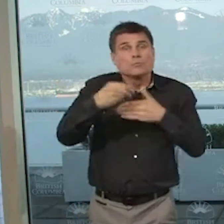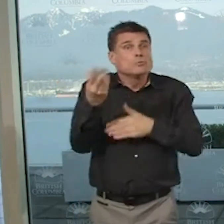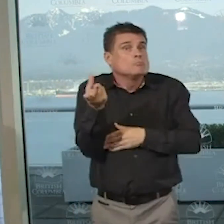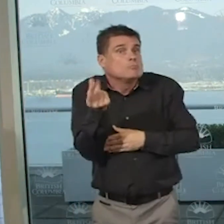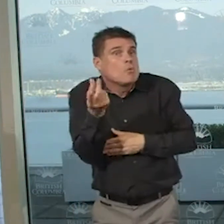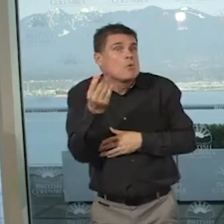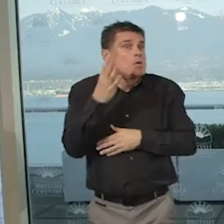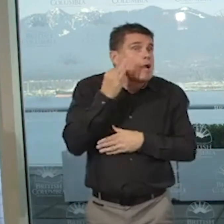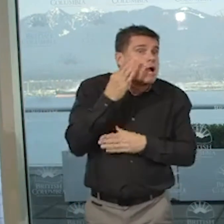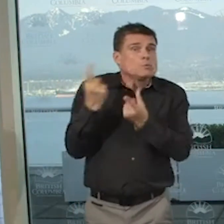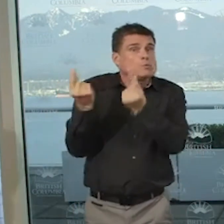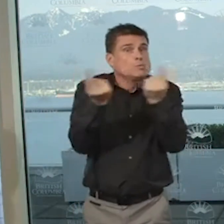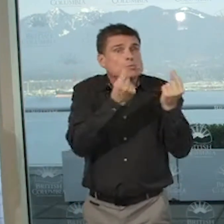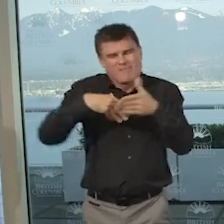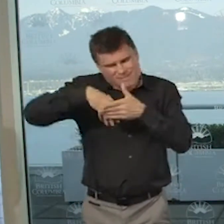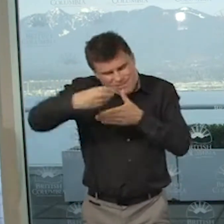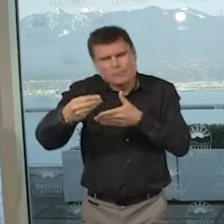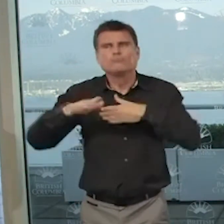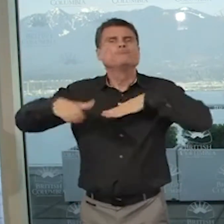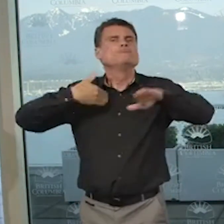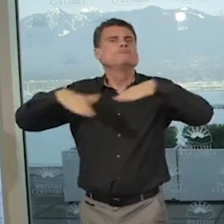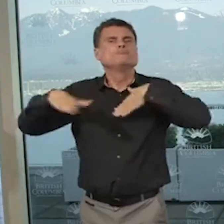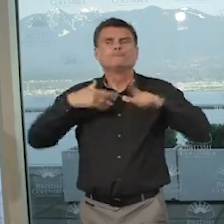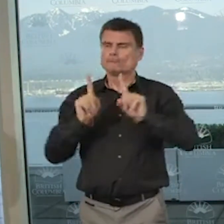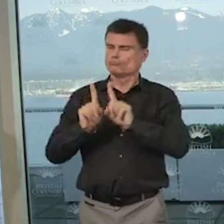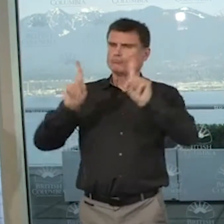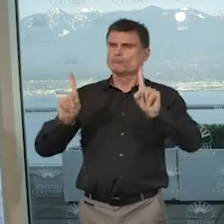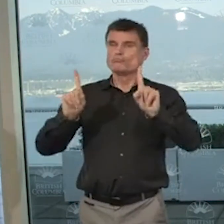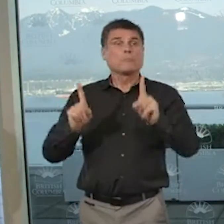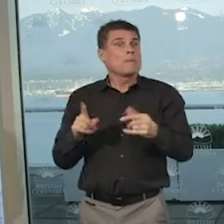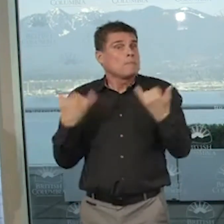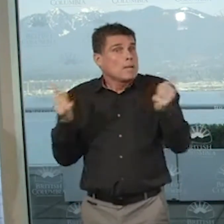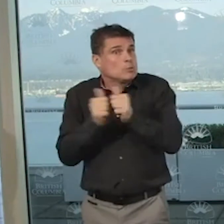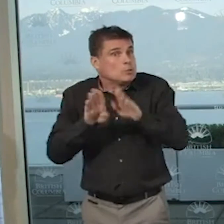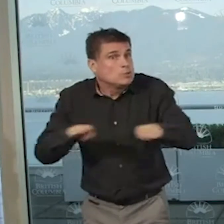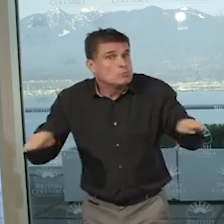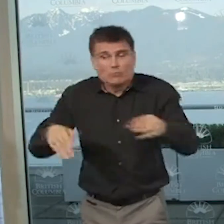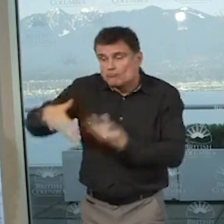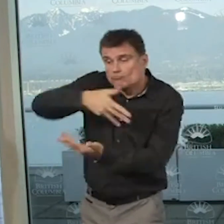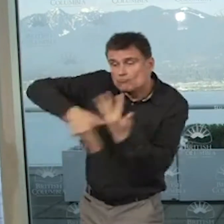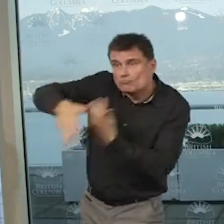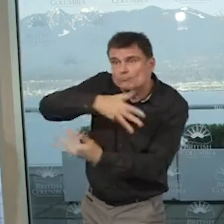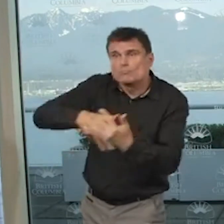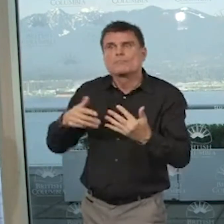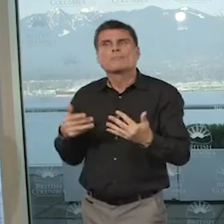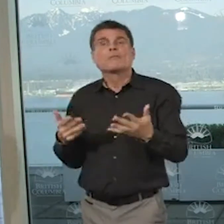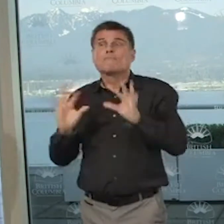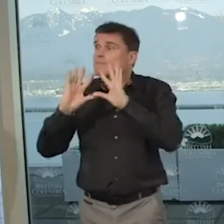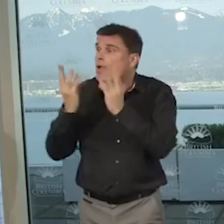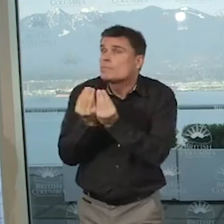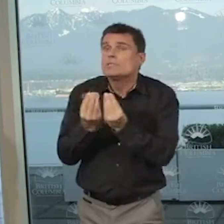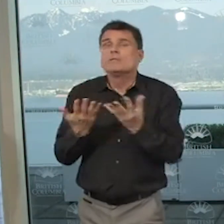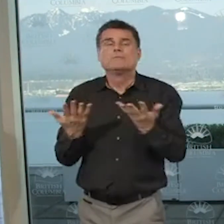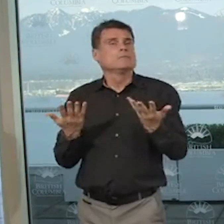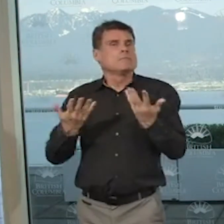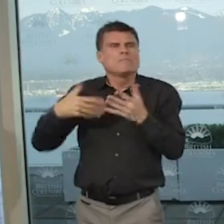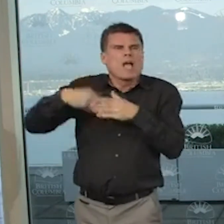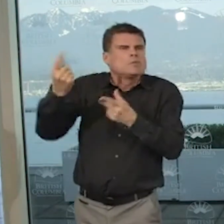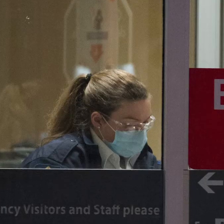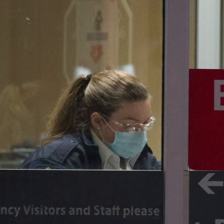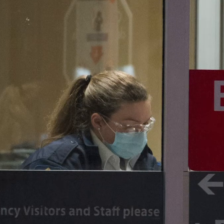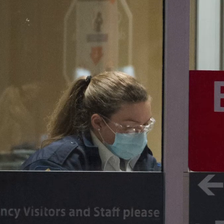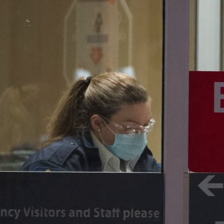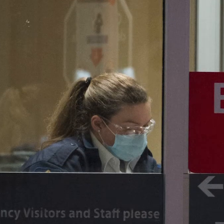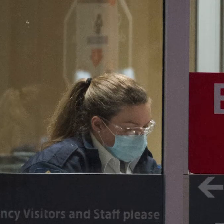kids, and these are the things that you want to do in a small group, as a family, together, and maintain your distance from others when you're